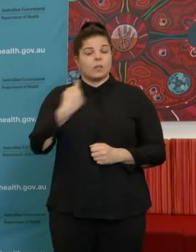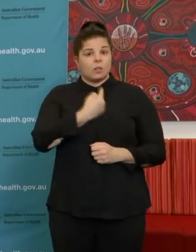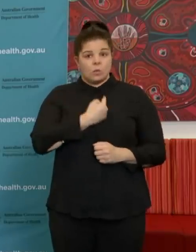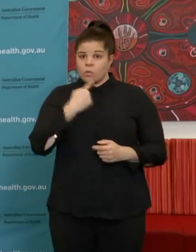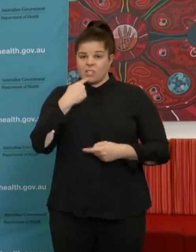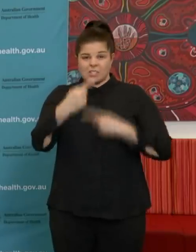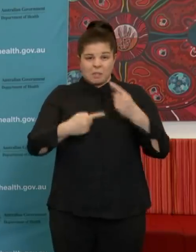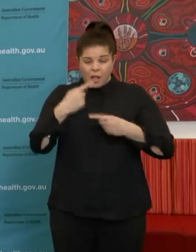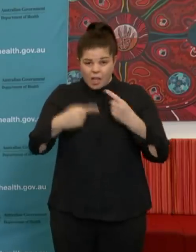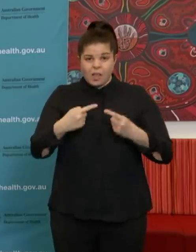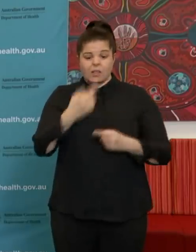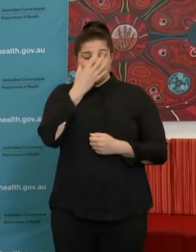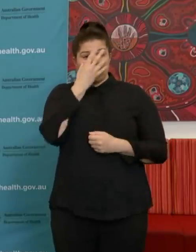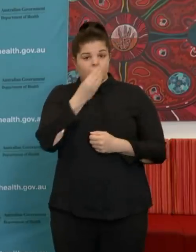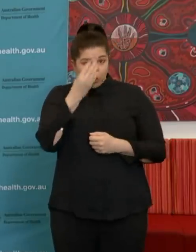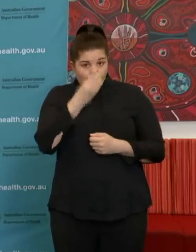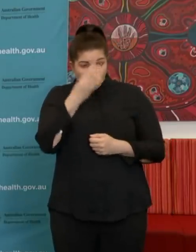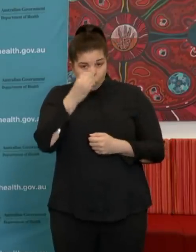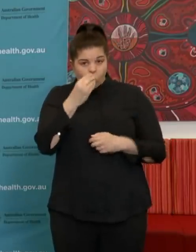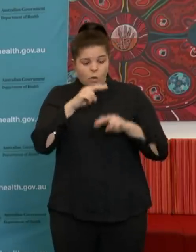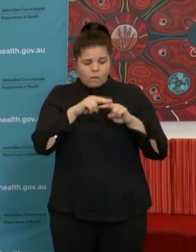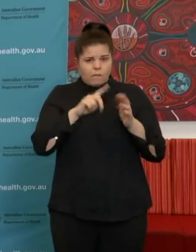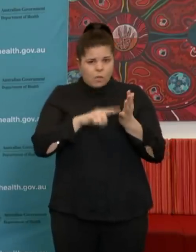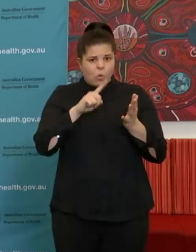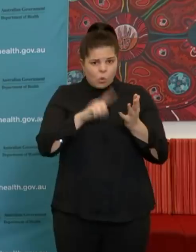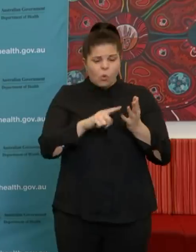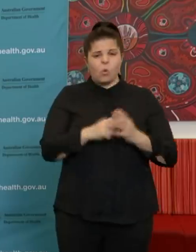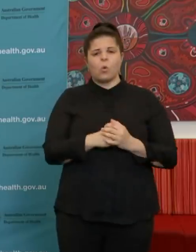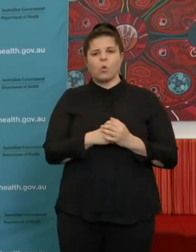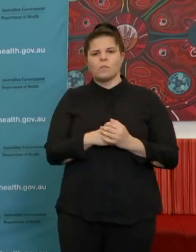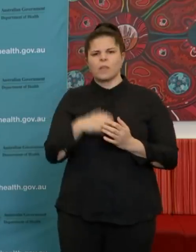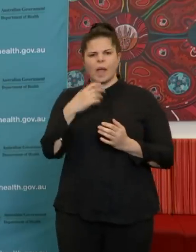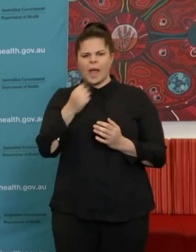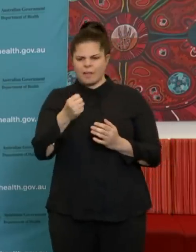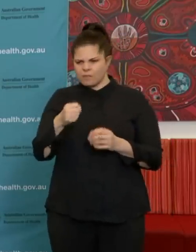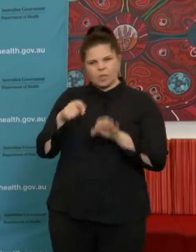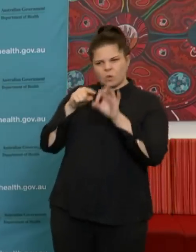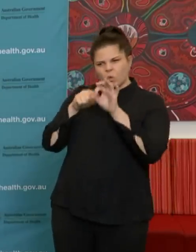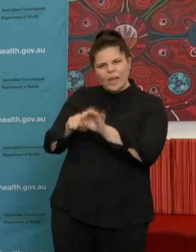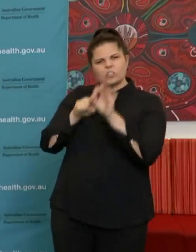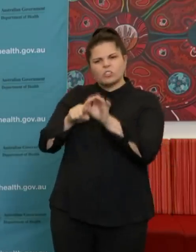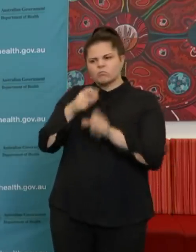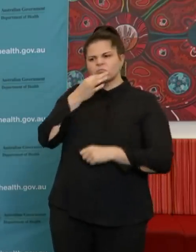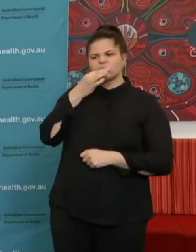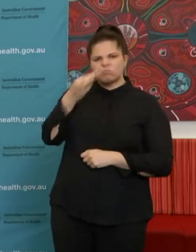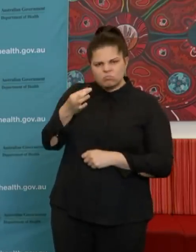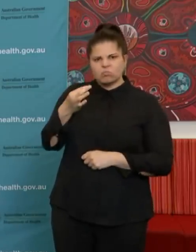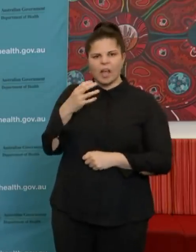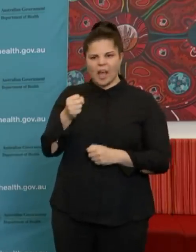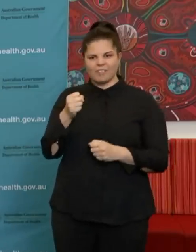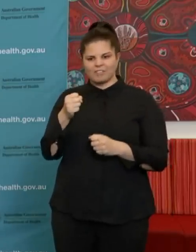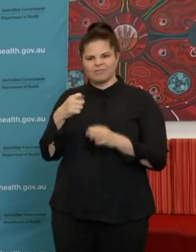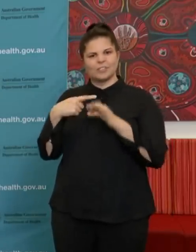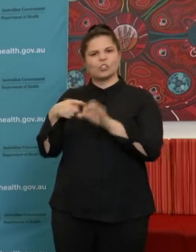influenza-like illness surveillance, this is a series of questions that's put to people in our flu tracker survey,